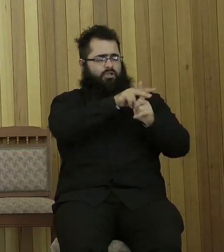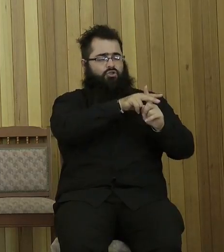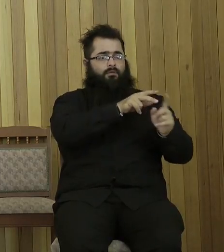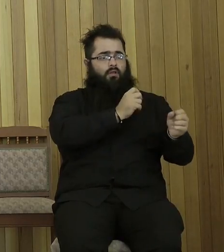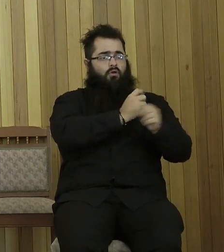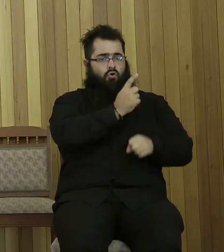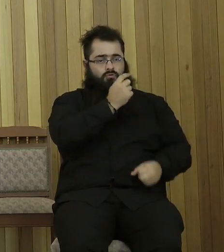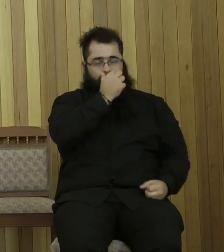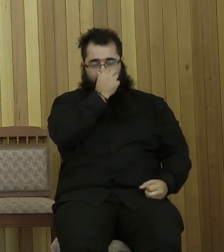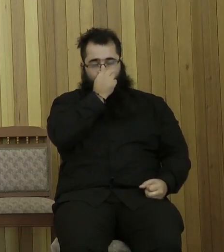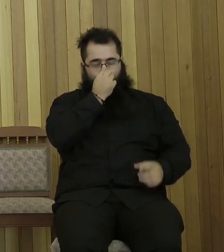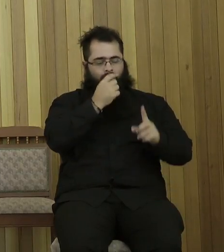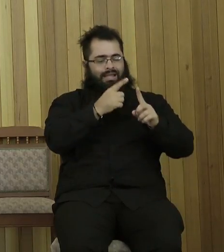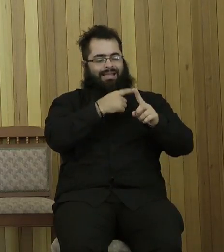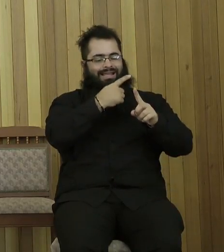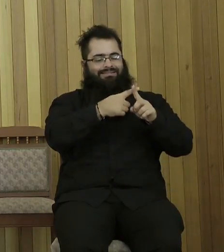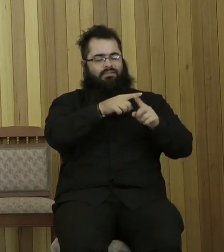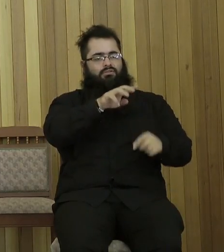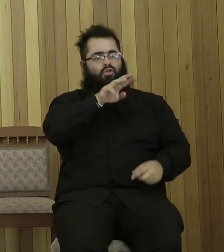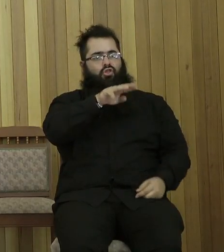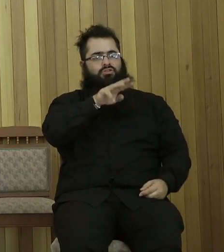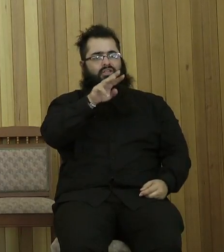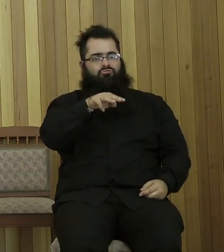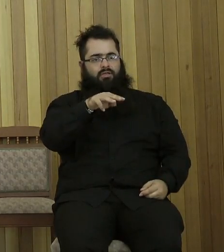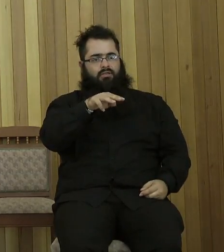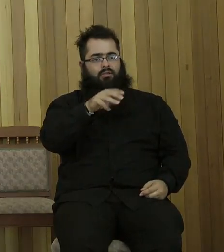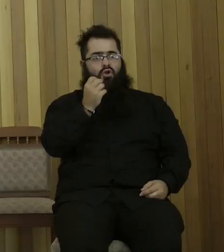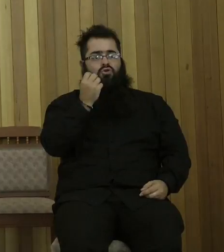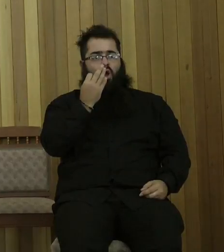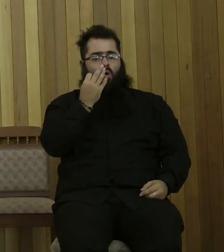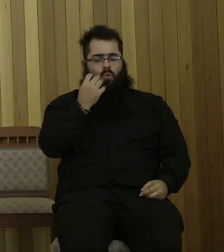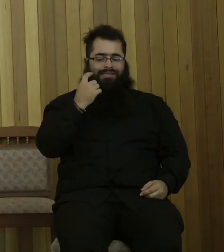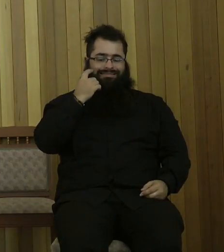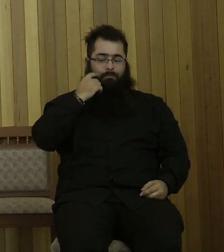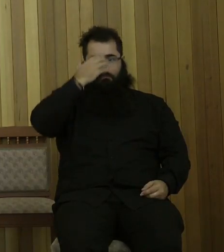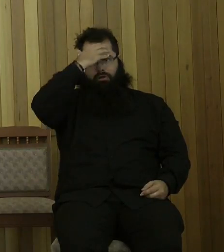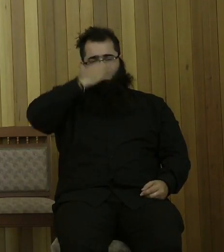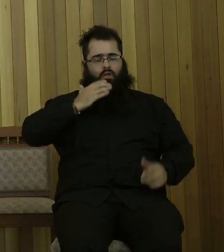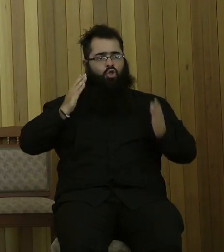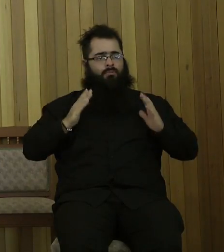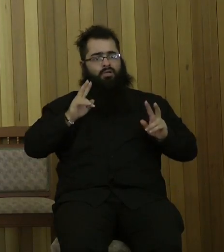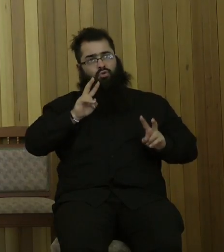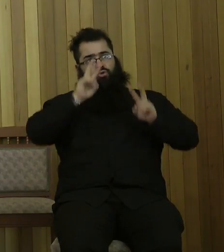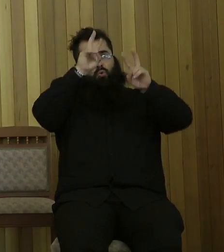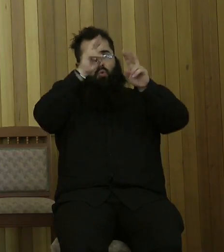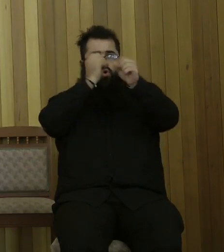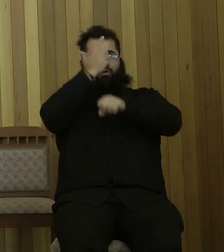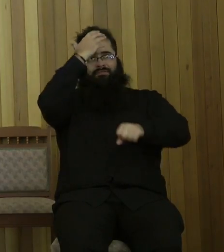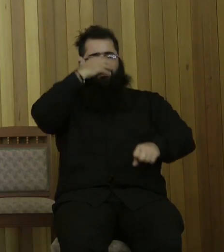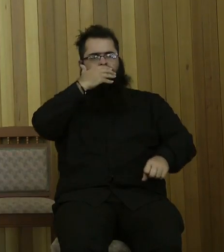according to Exodus 33, no sinful human being has ever seen God. Remember Moses? Had to hide his face away in the cliff to